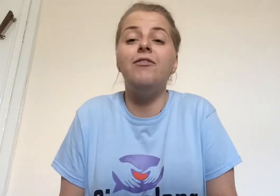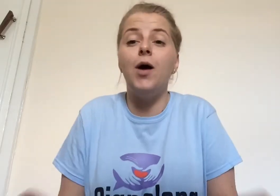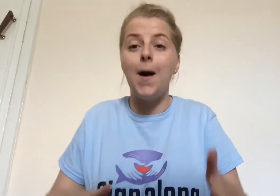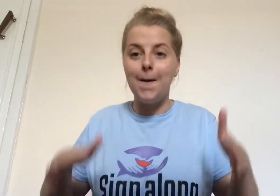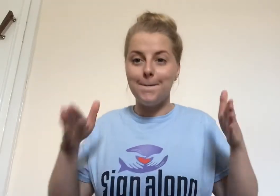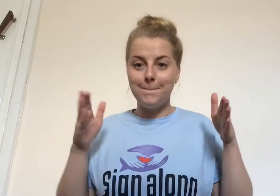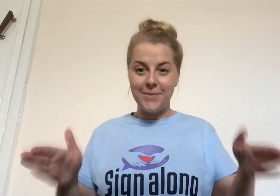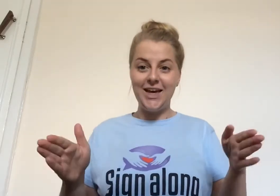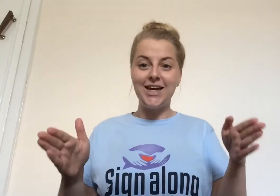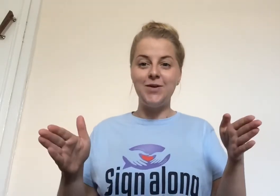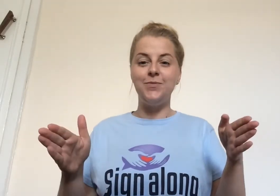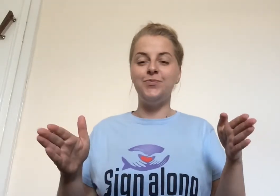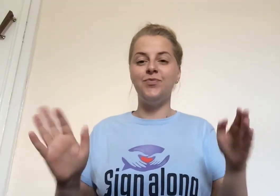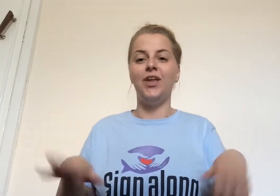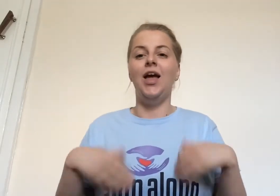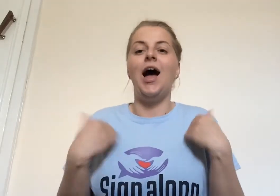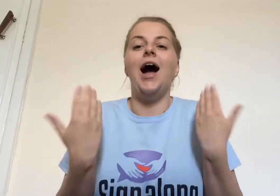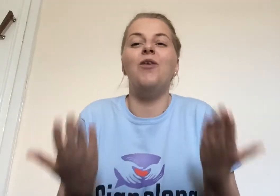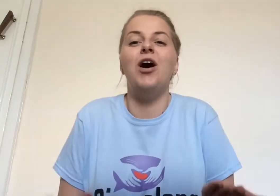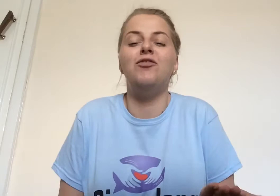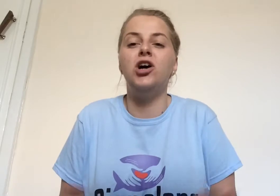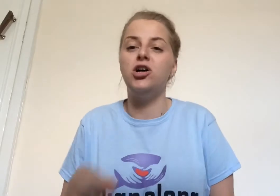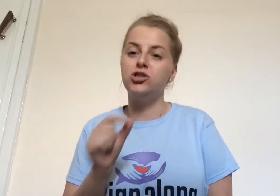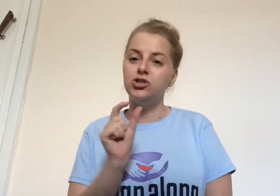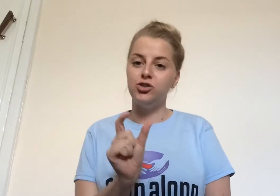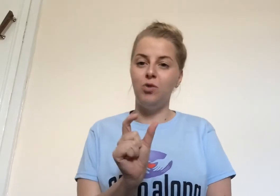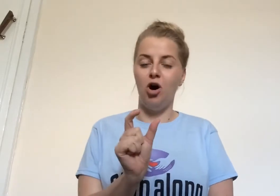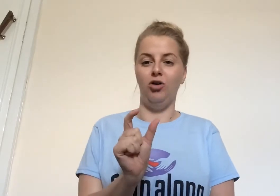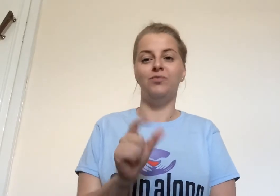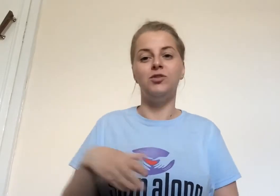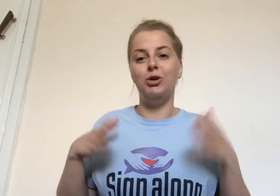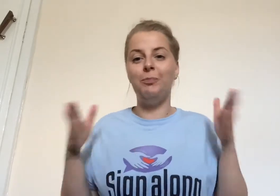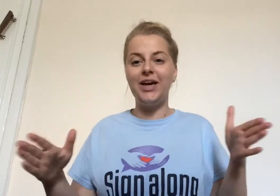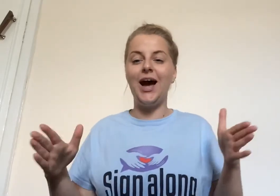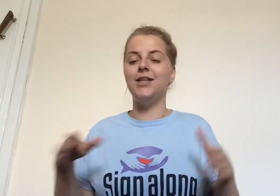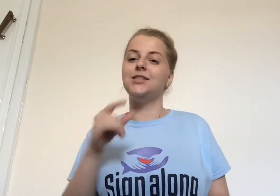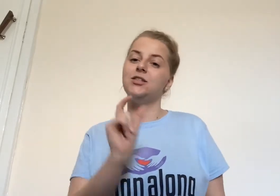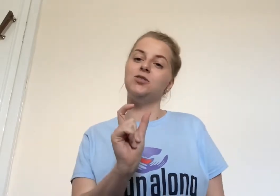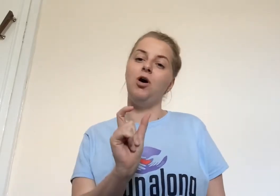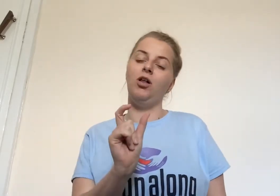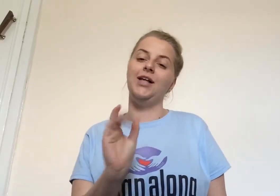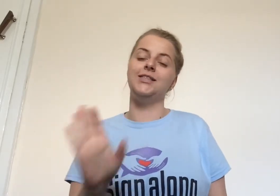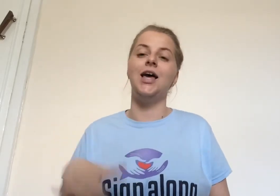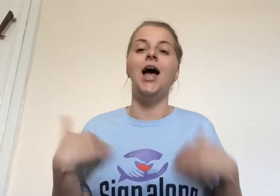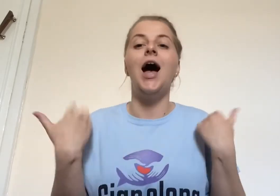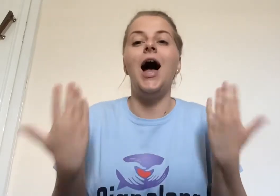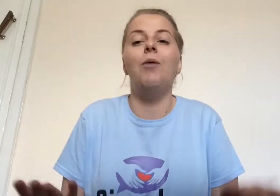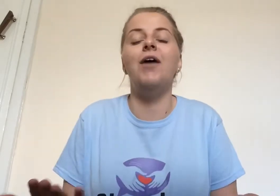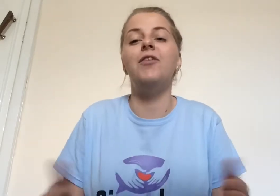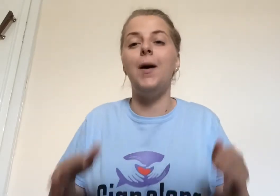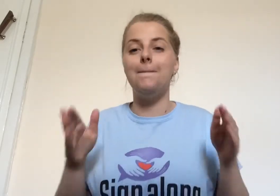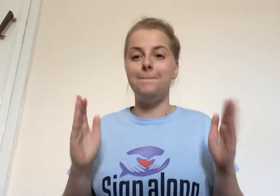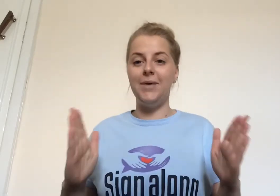big, however small. So, big hands, small hands. However big,